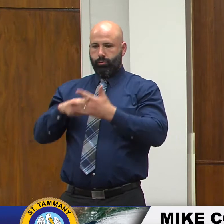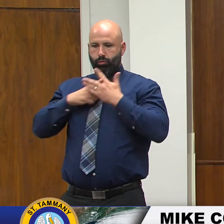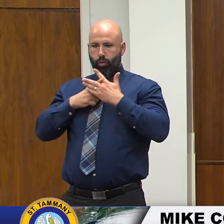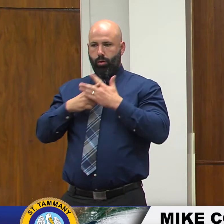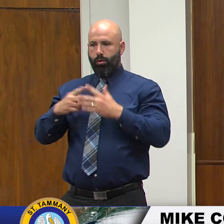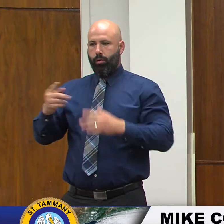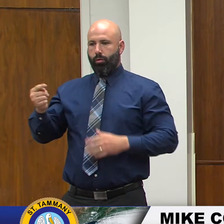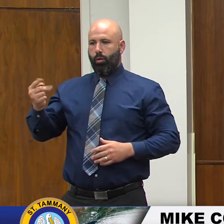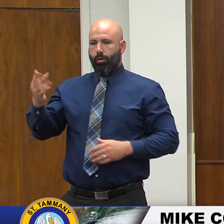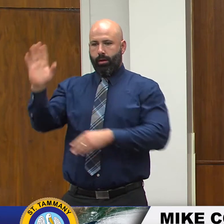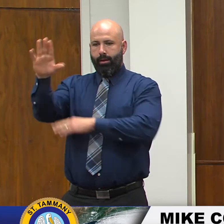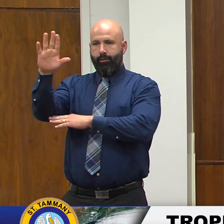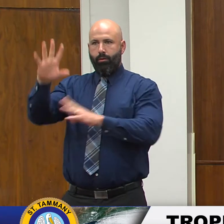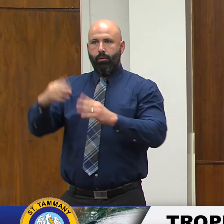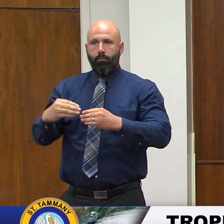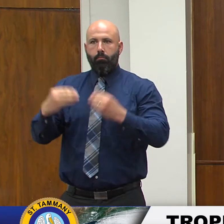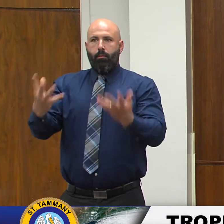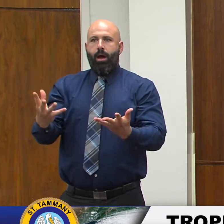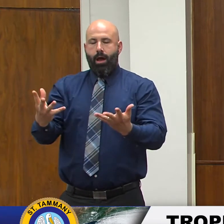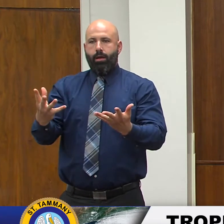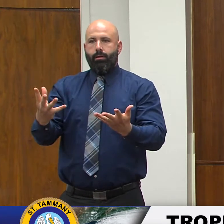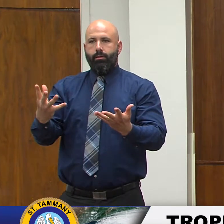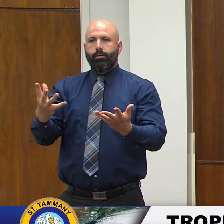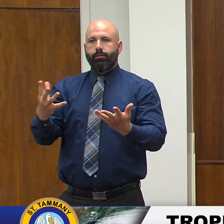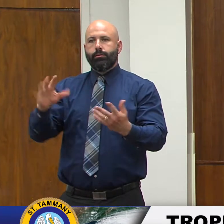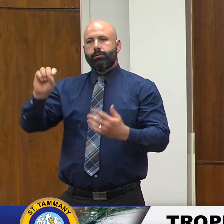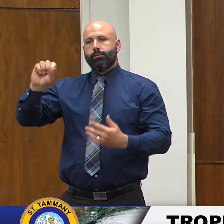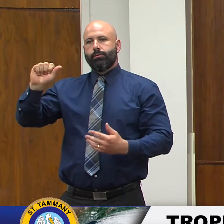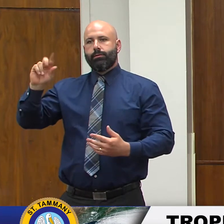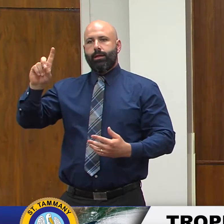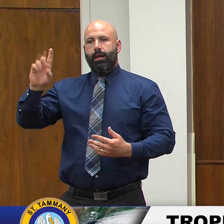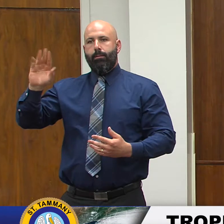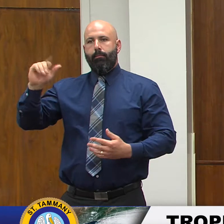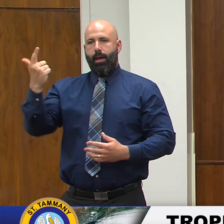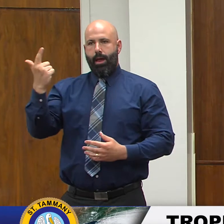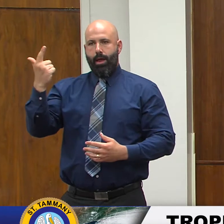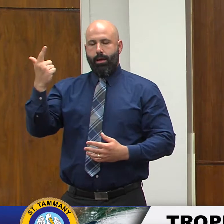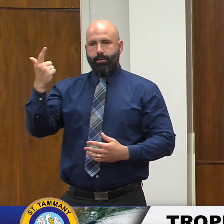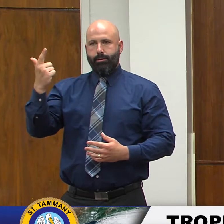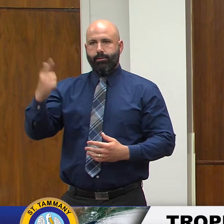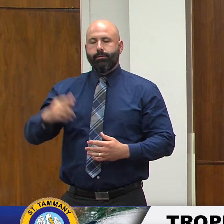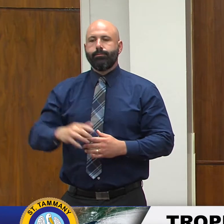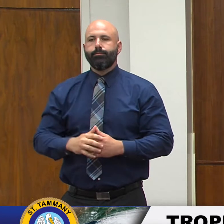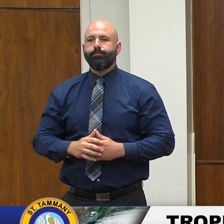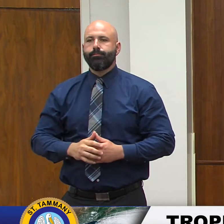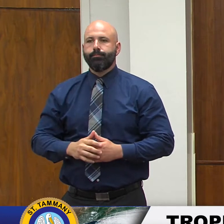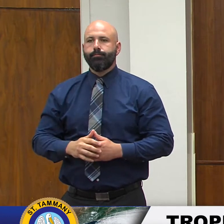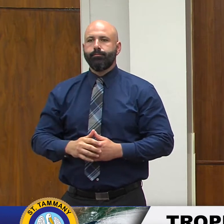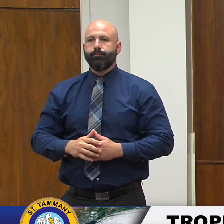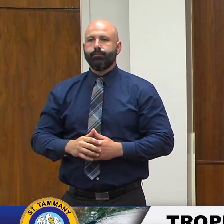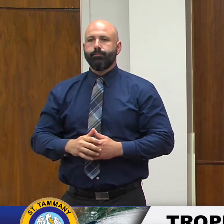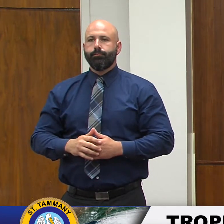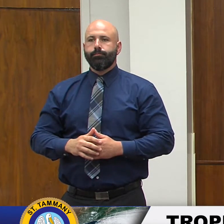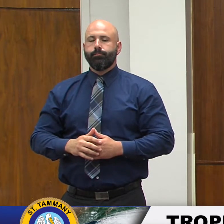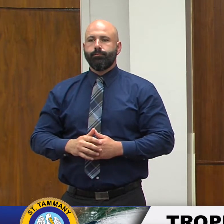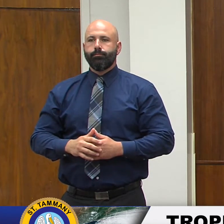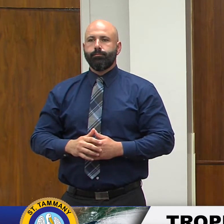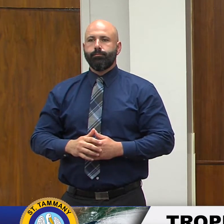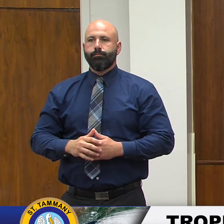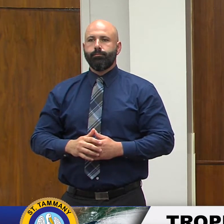and making those available to our citizens and we have also been preparing our